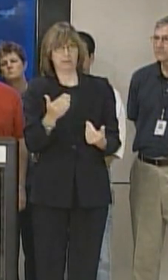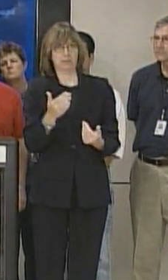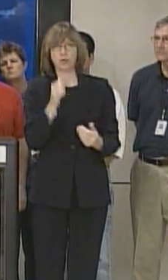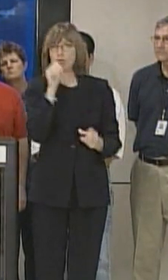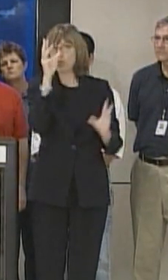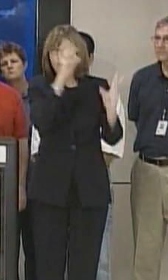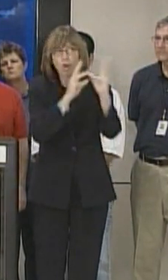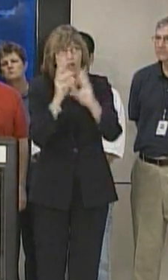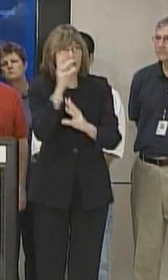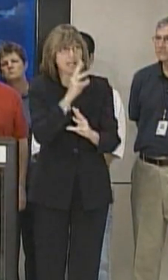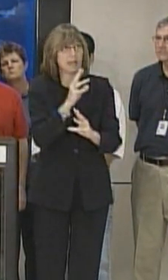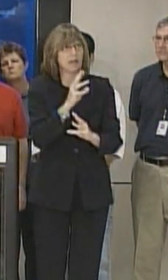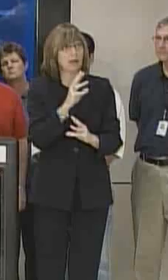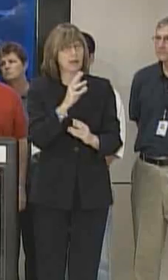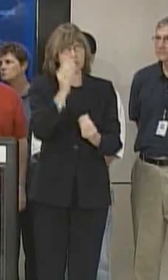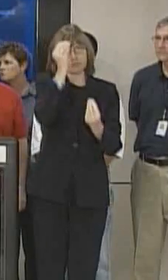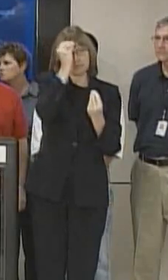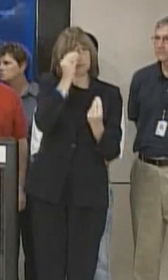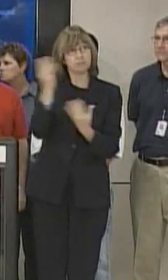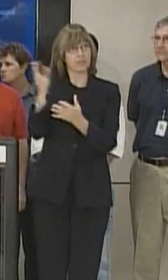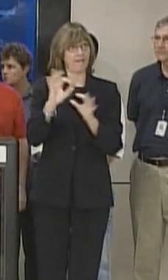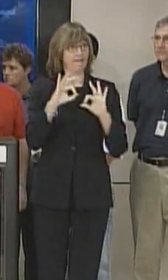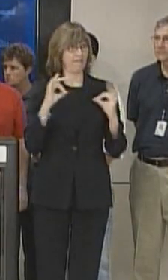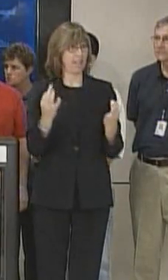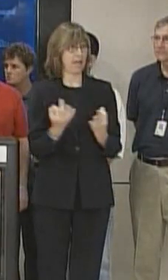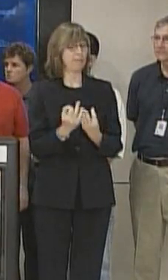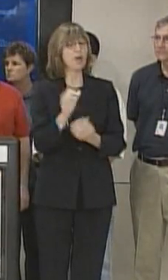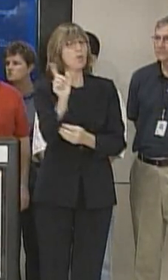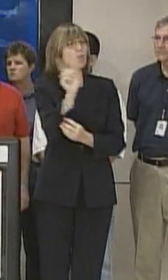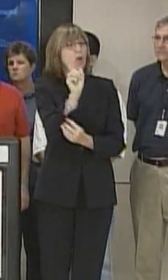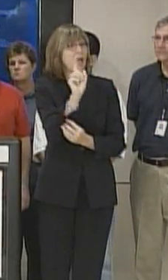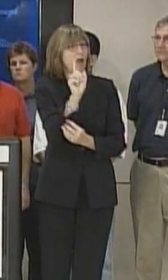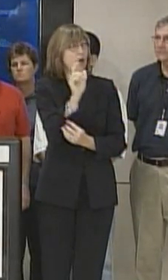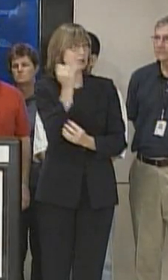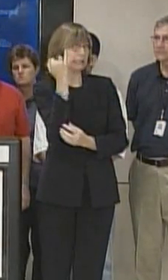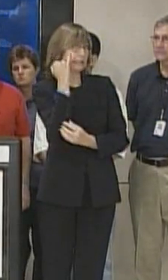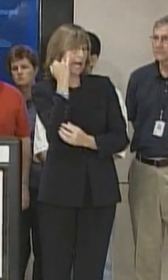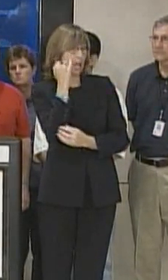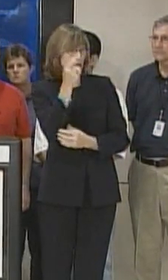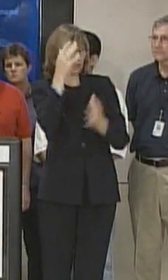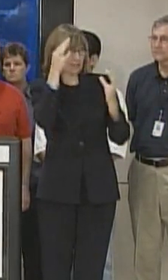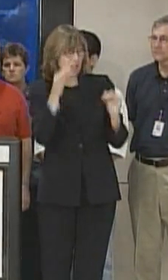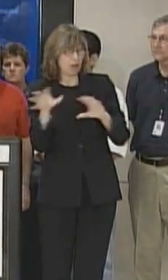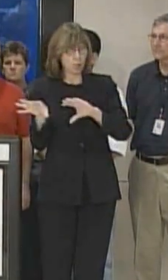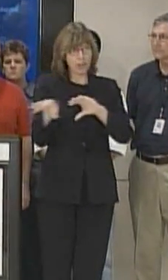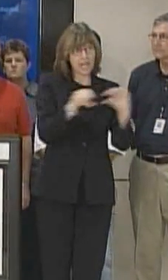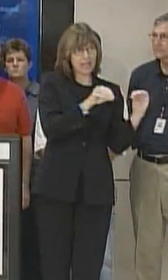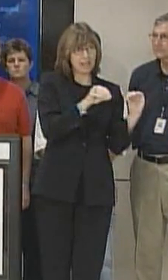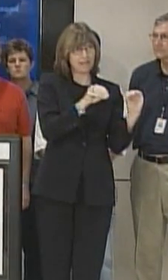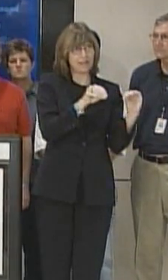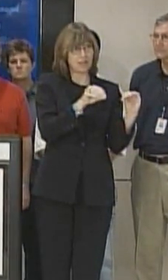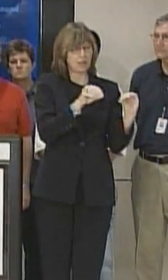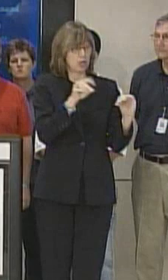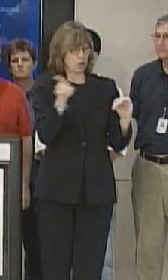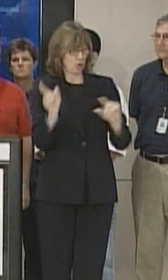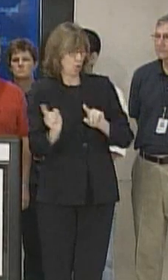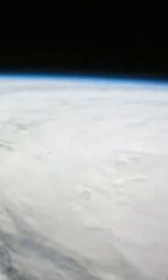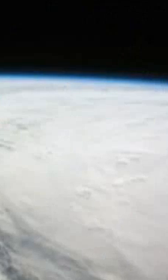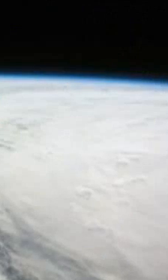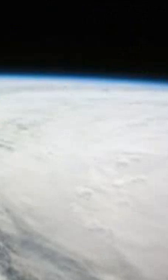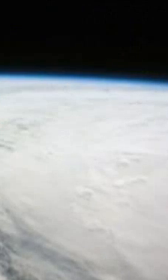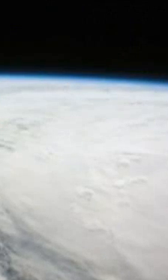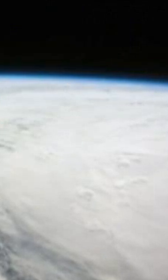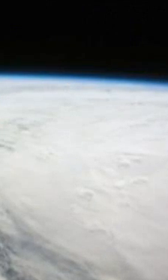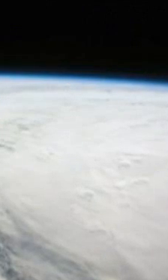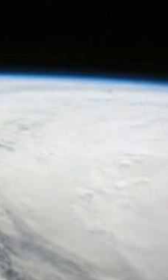Let your family know where you're going. If you're going to go stay with friends or relatives, or if you're just